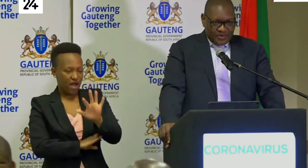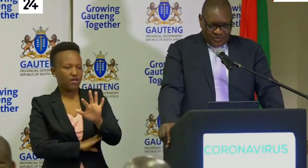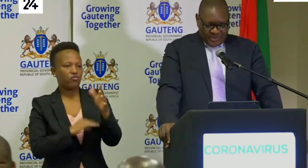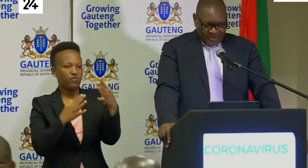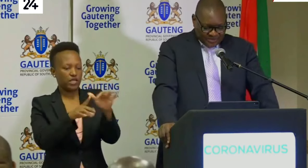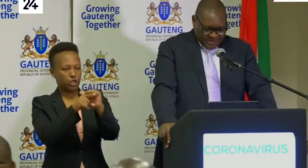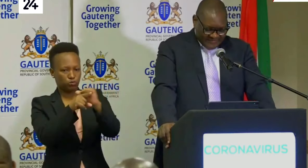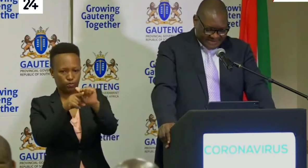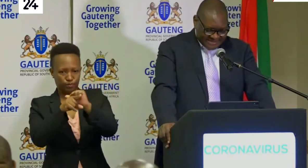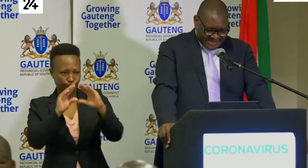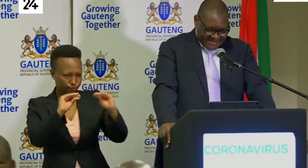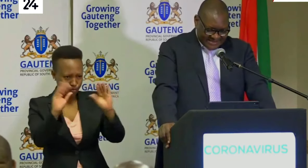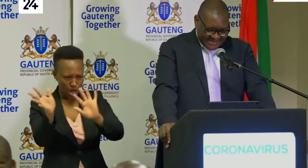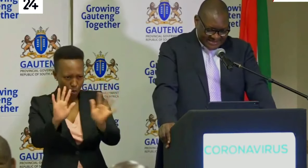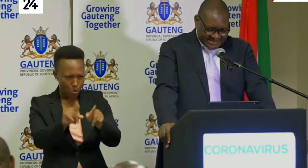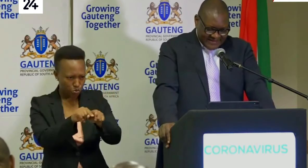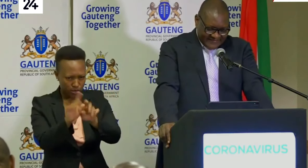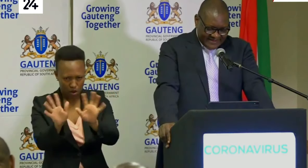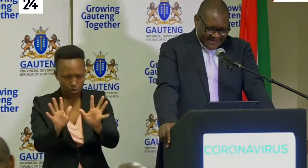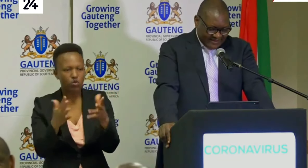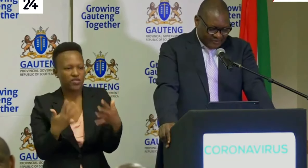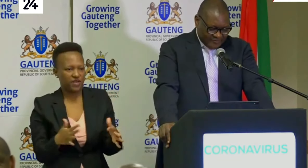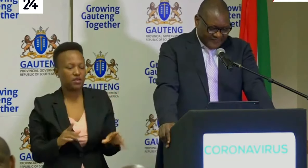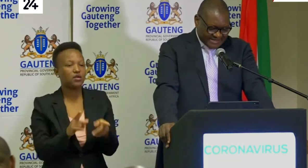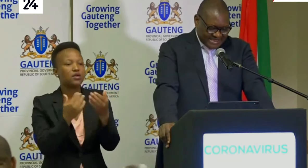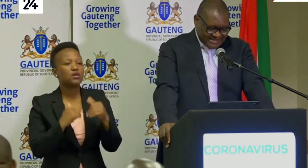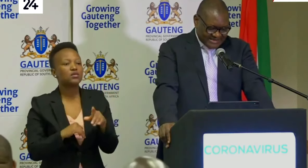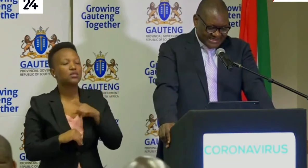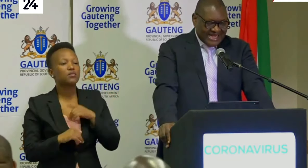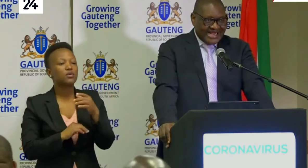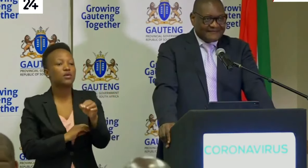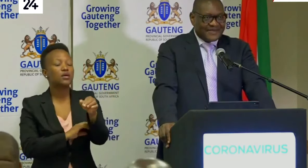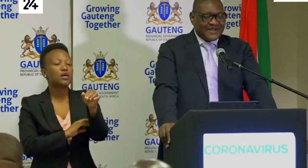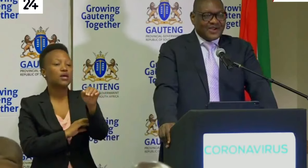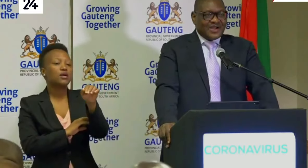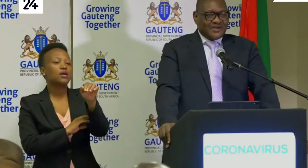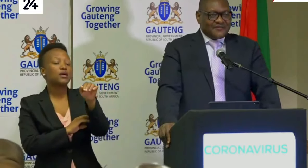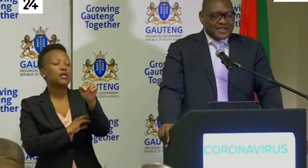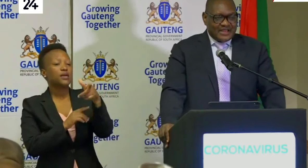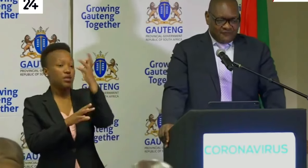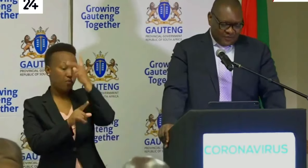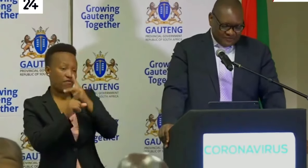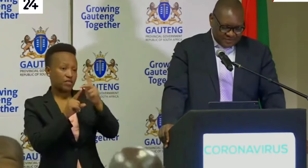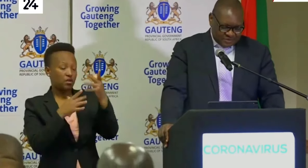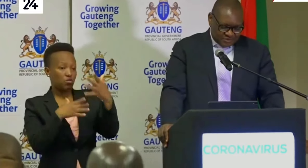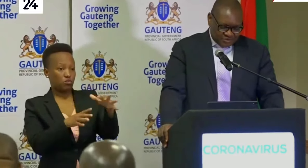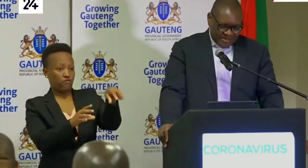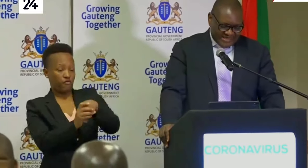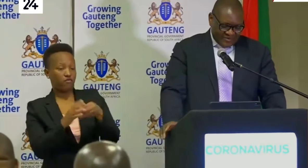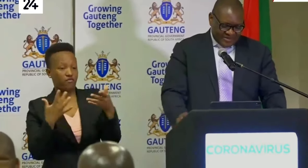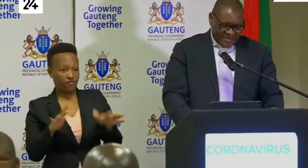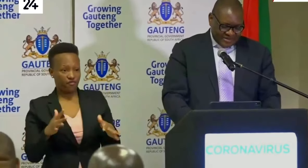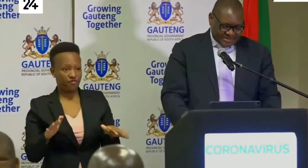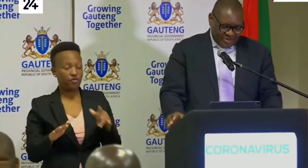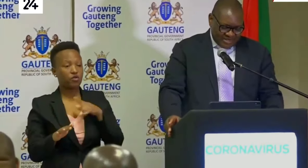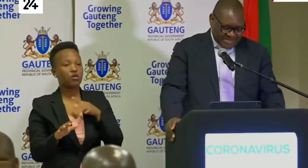We also have 607 health professionals that are involved together